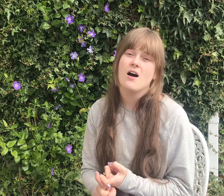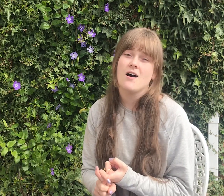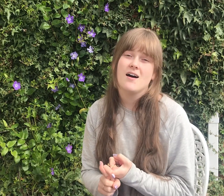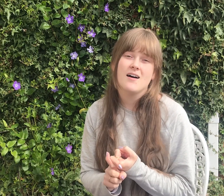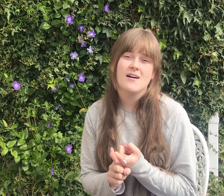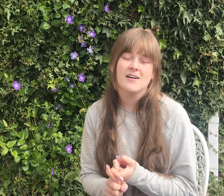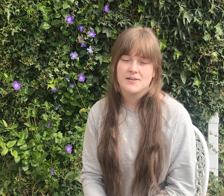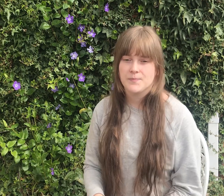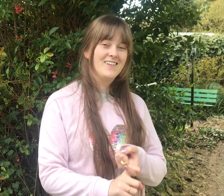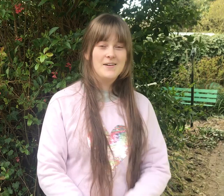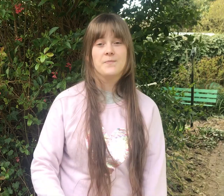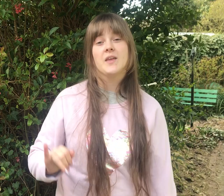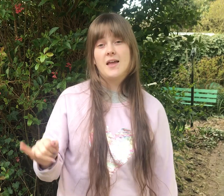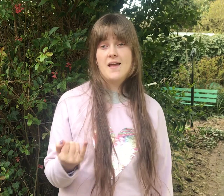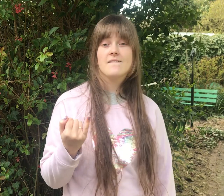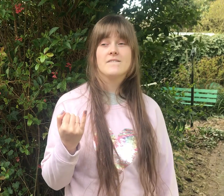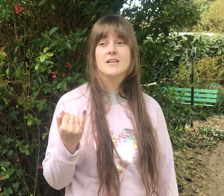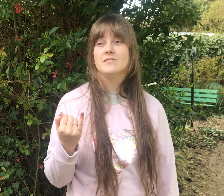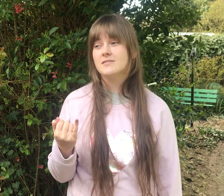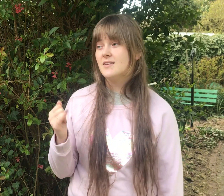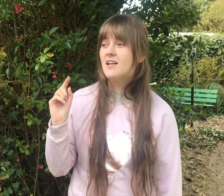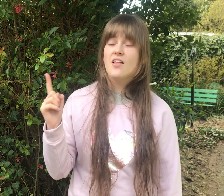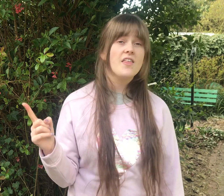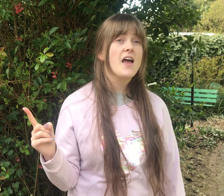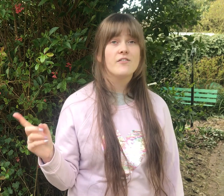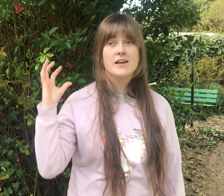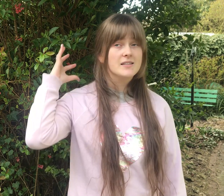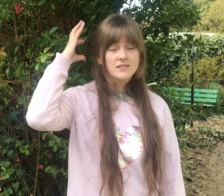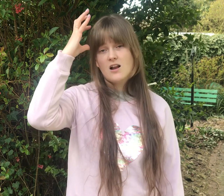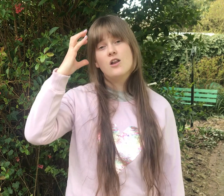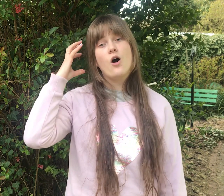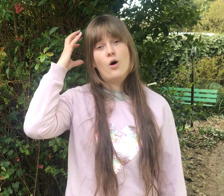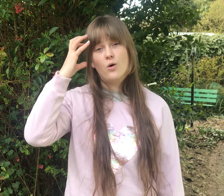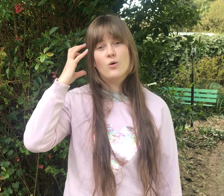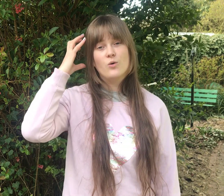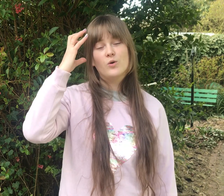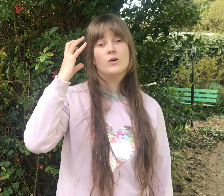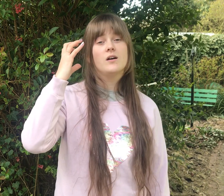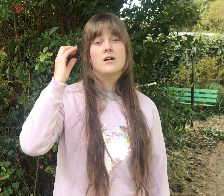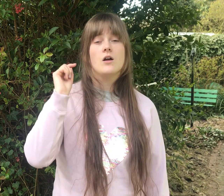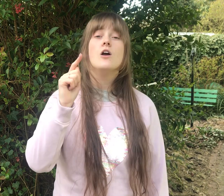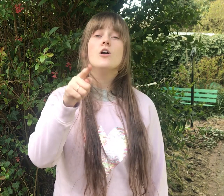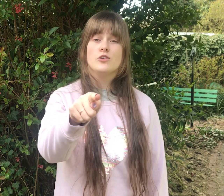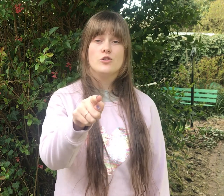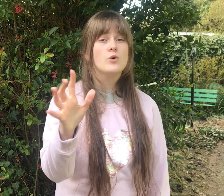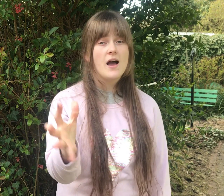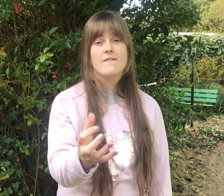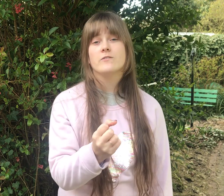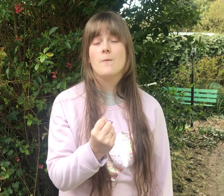On If There Is A Loan You Have To